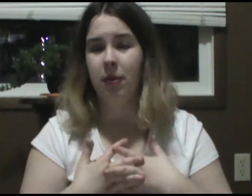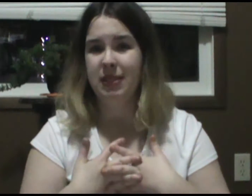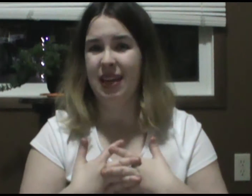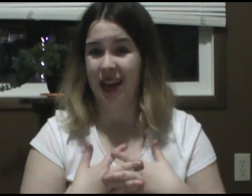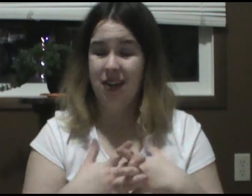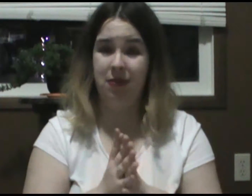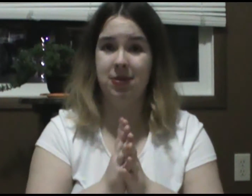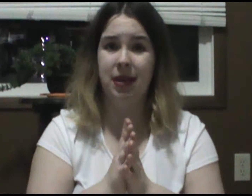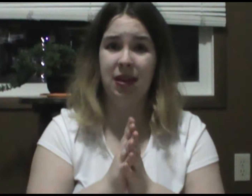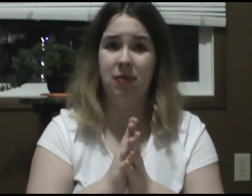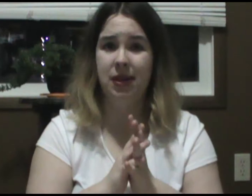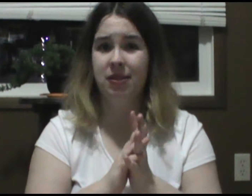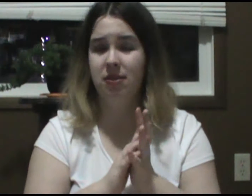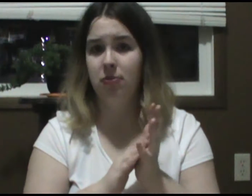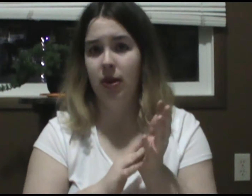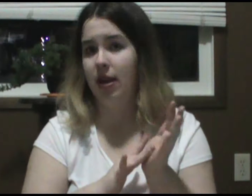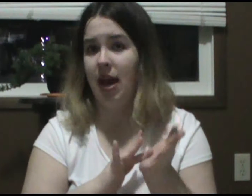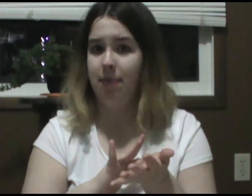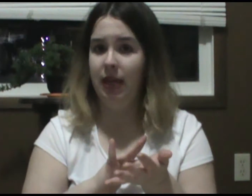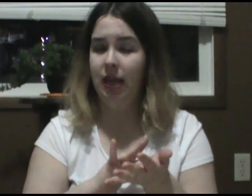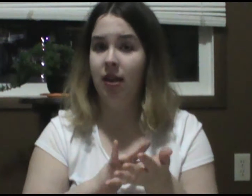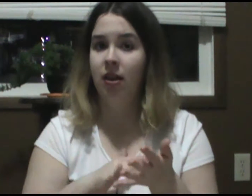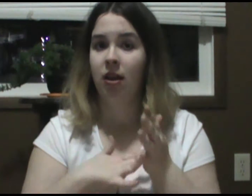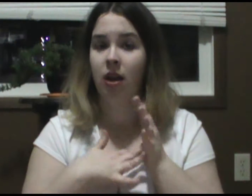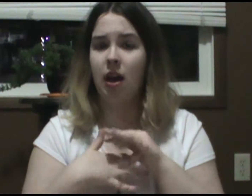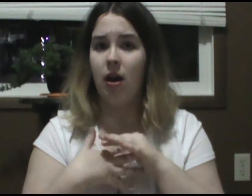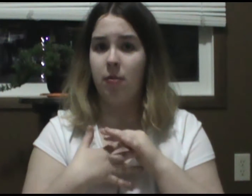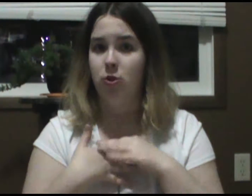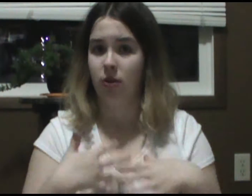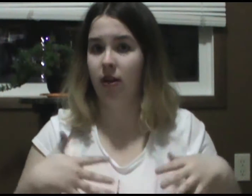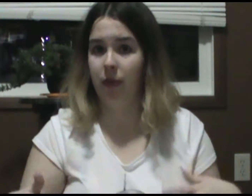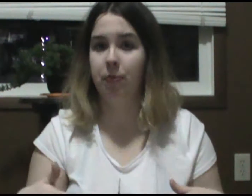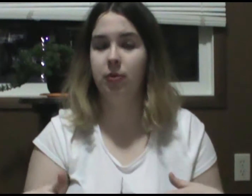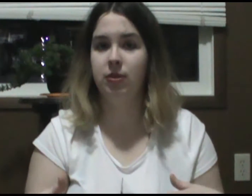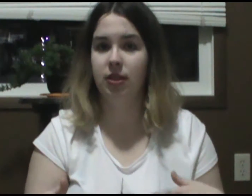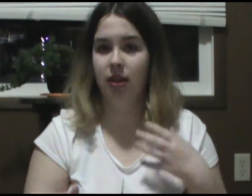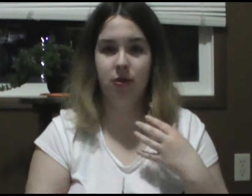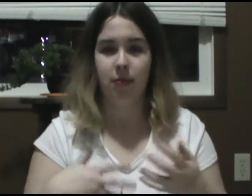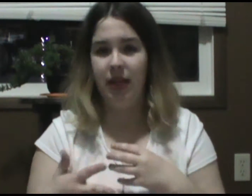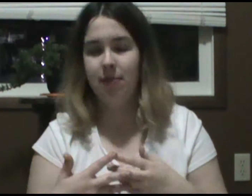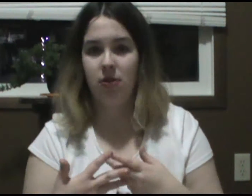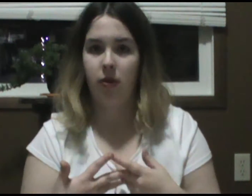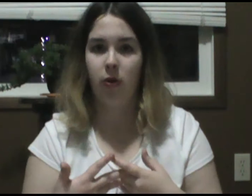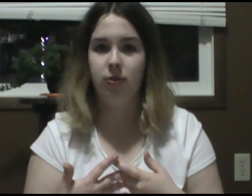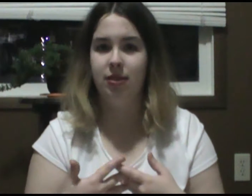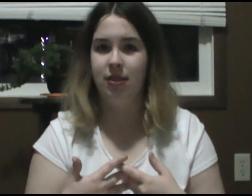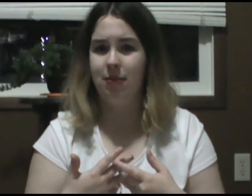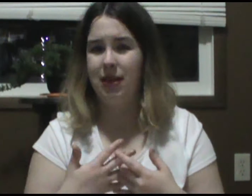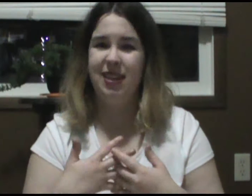moments that kind of confused me was when Happy, um, took off her boots and sort of made them into a hose, because